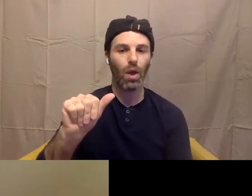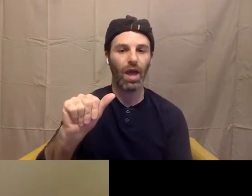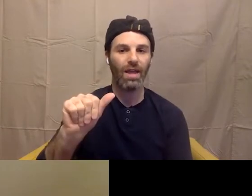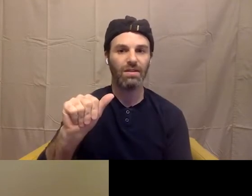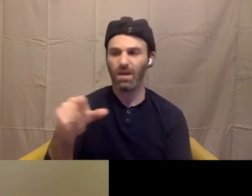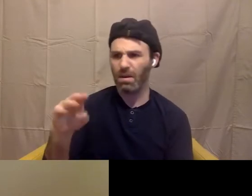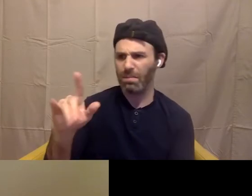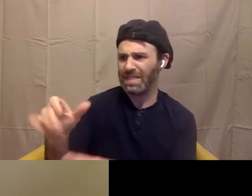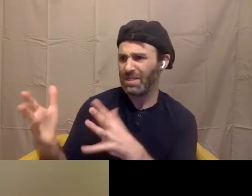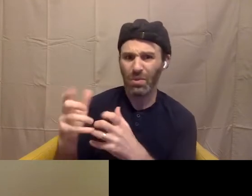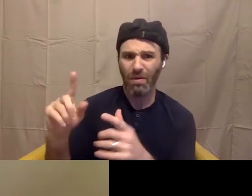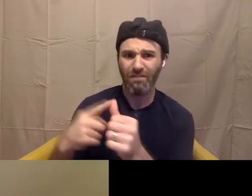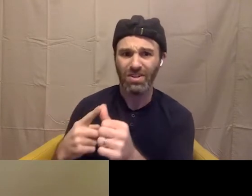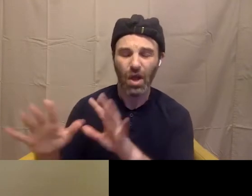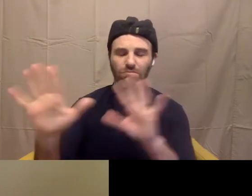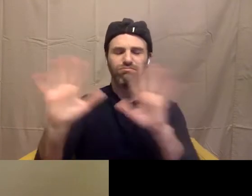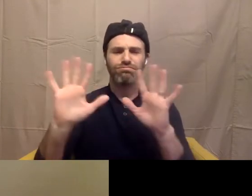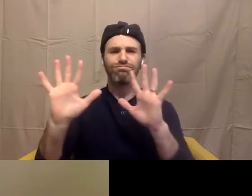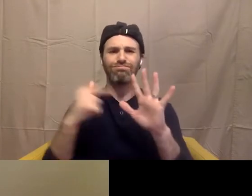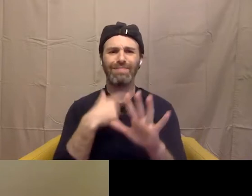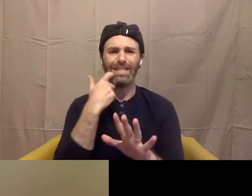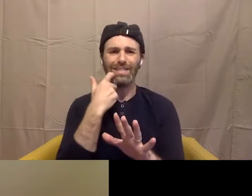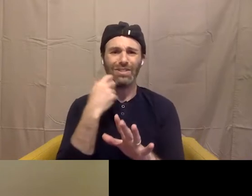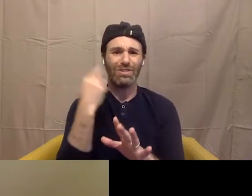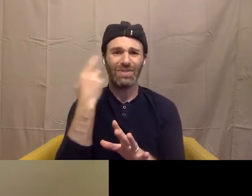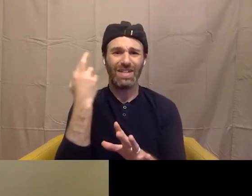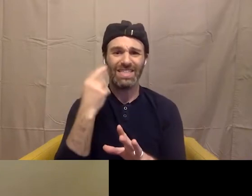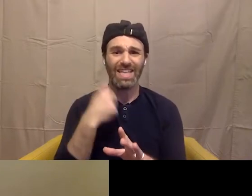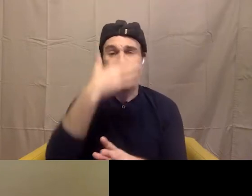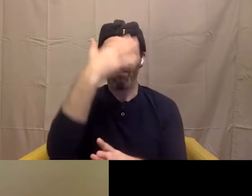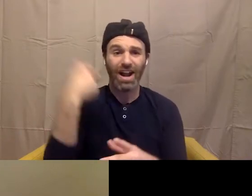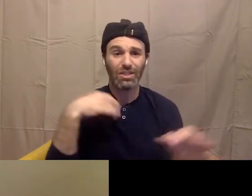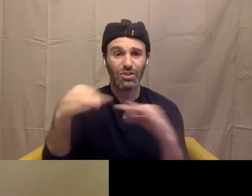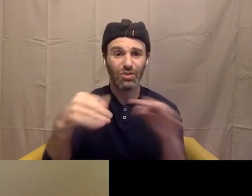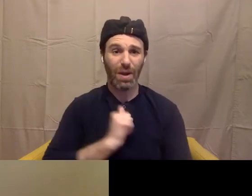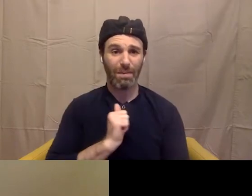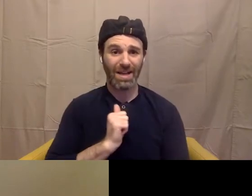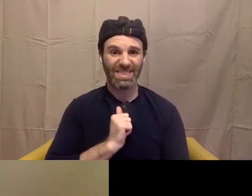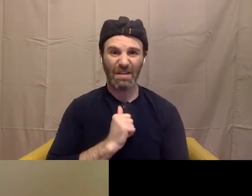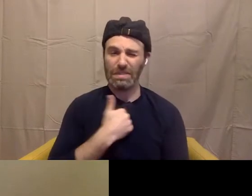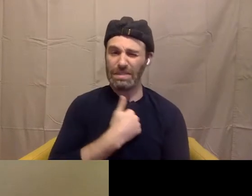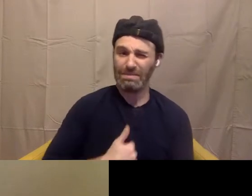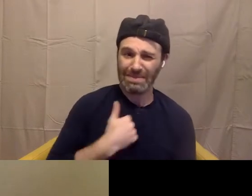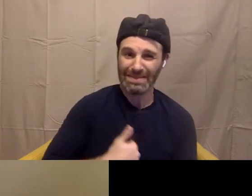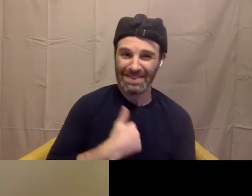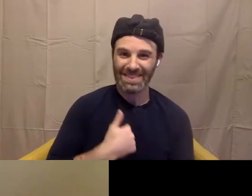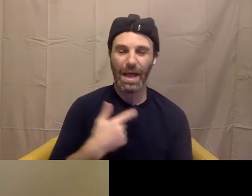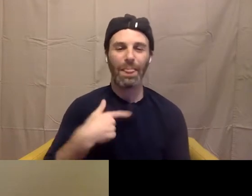I'm sorry. I just realized I I neglected to do a visual description of myself. I apologize. Let me start. Let me do that supposed